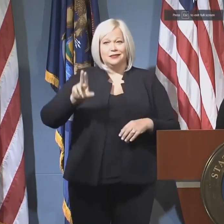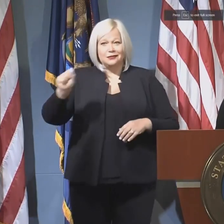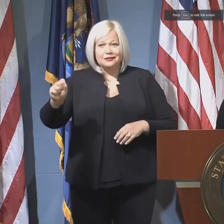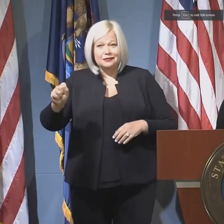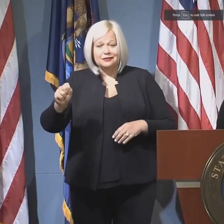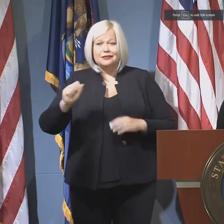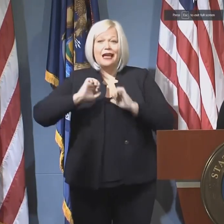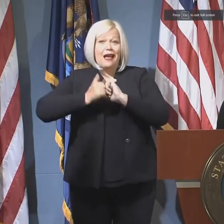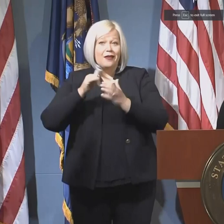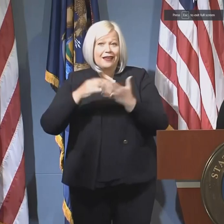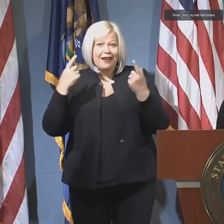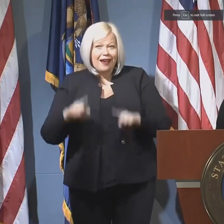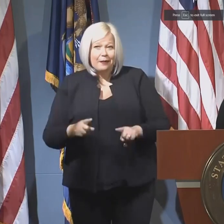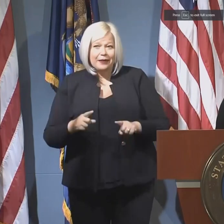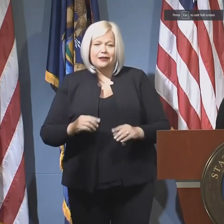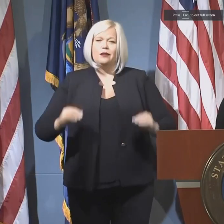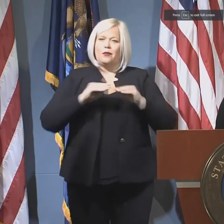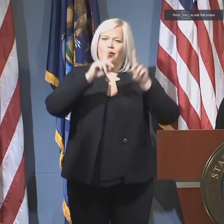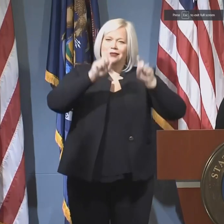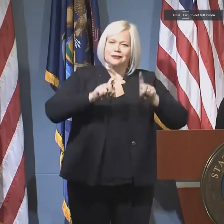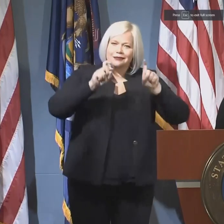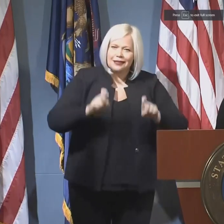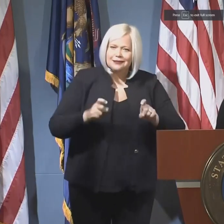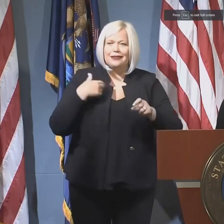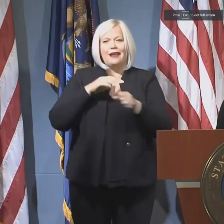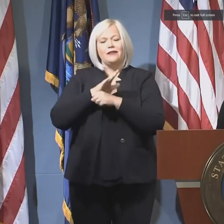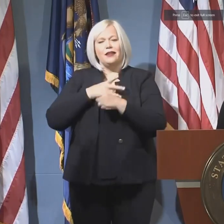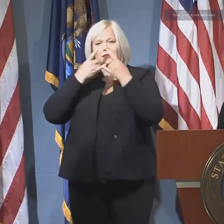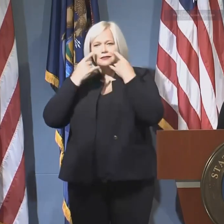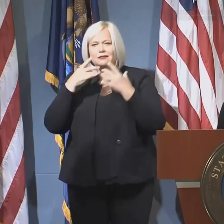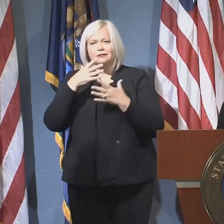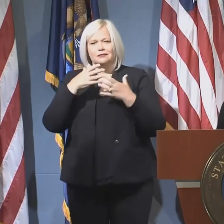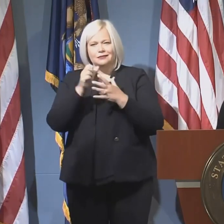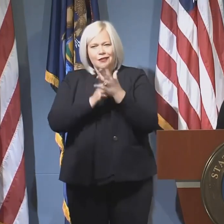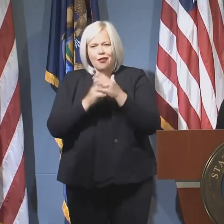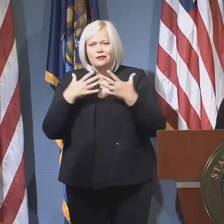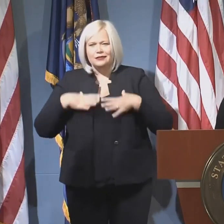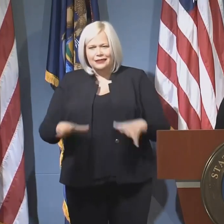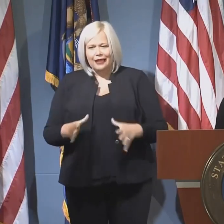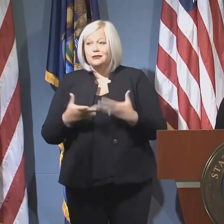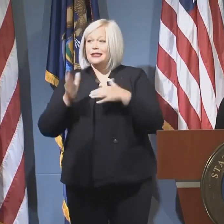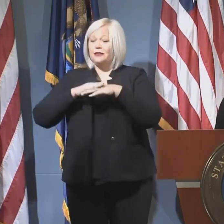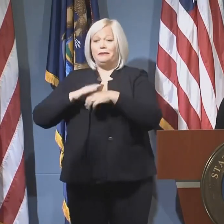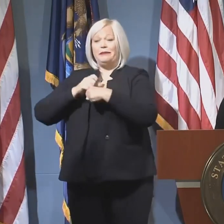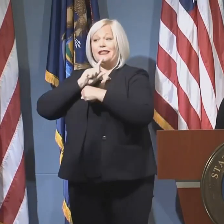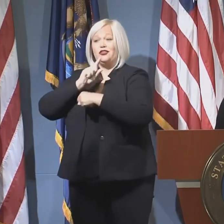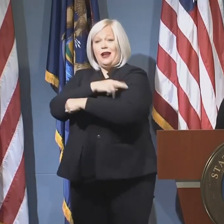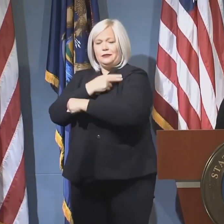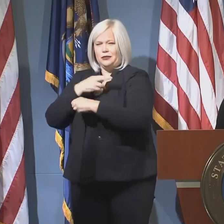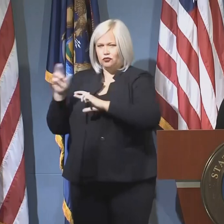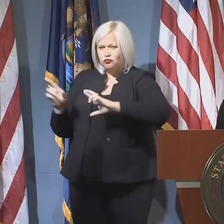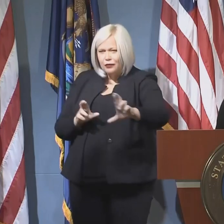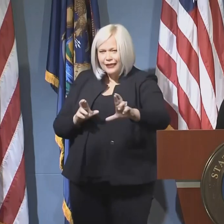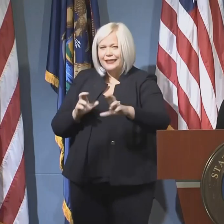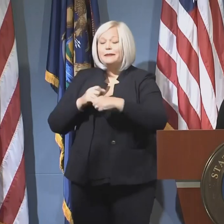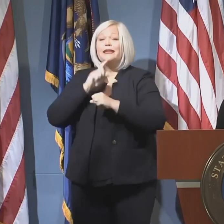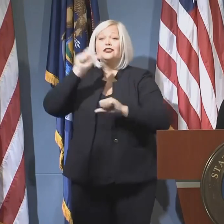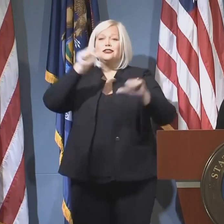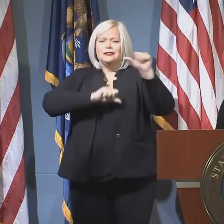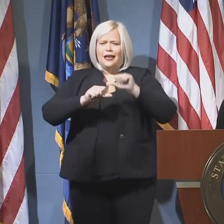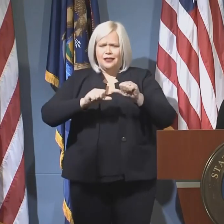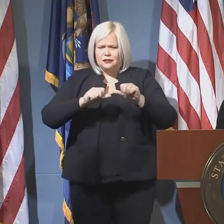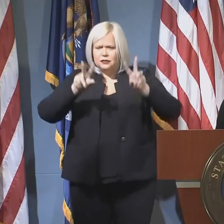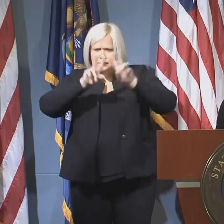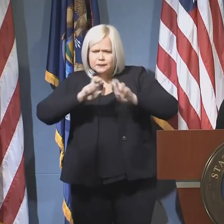expansive testing, greater supplies of PPE, increasing hospital capacity, and allowing science to catch up to gain a better